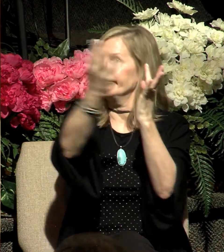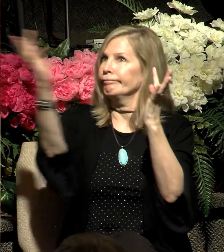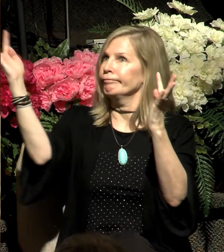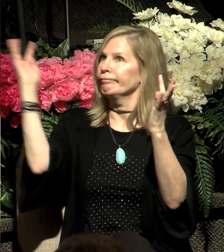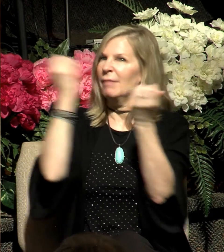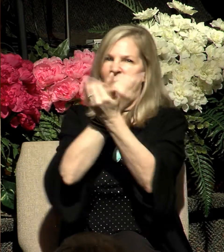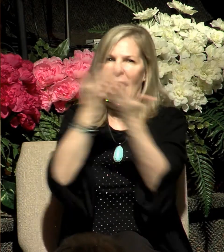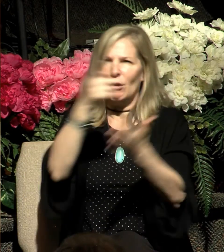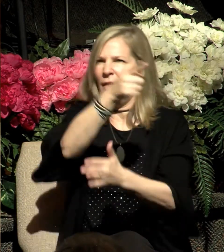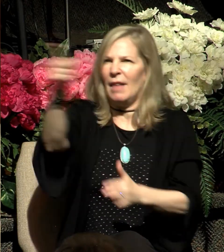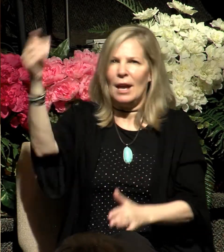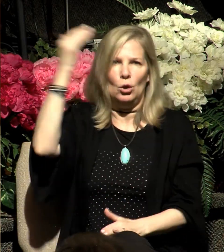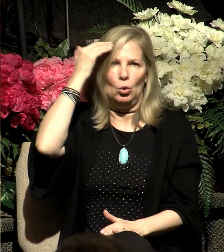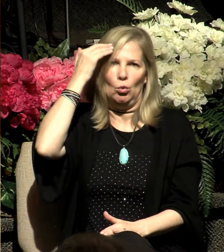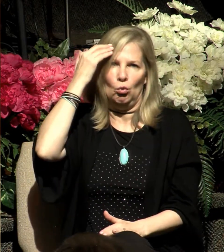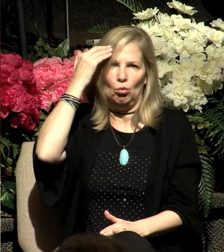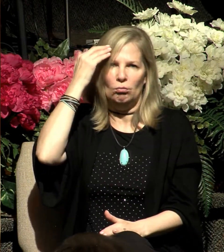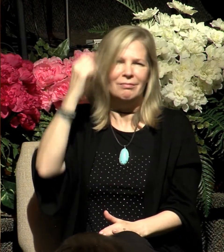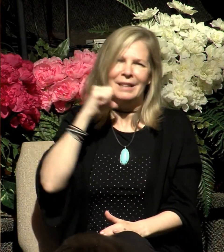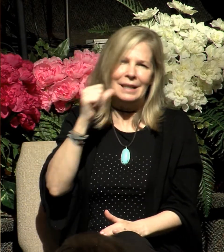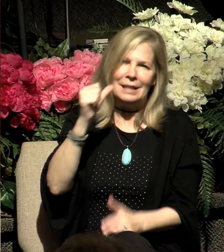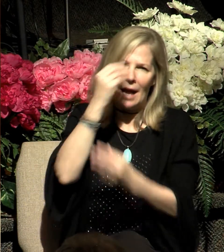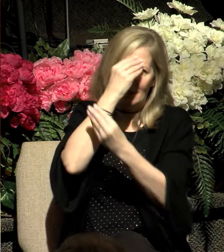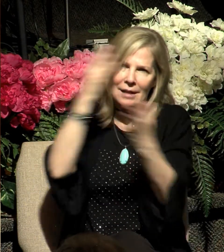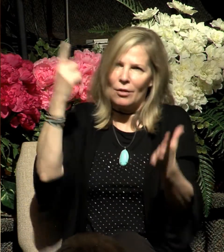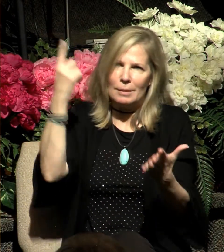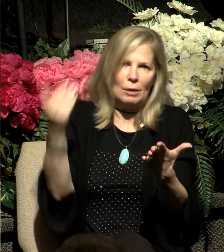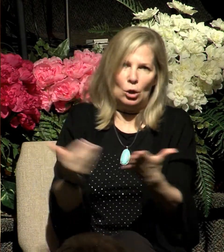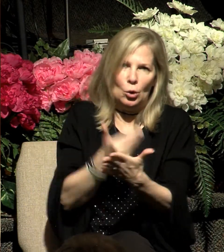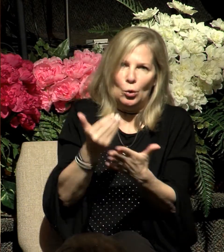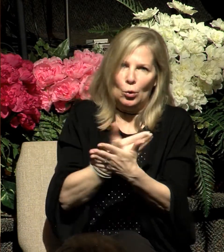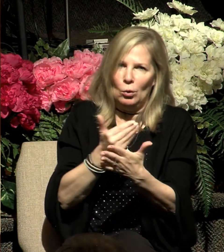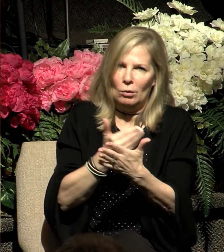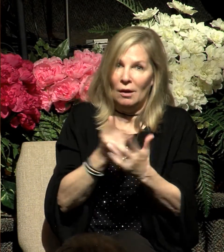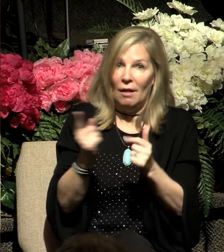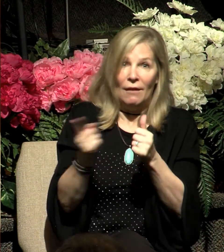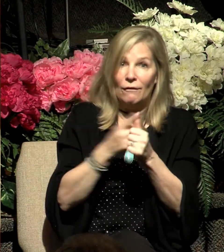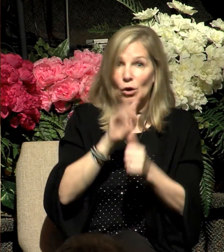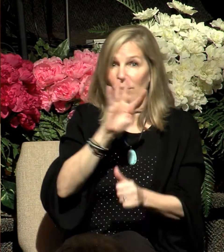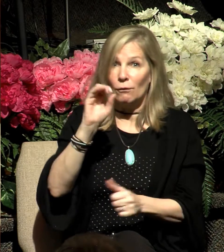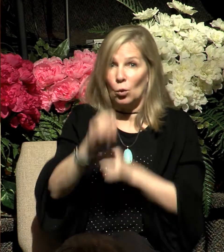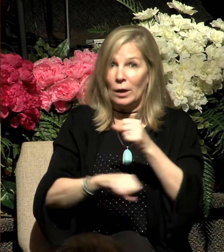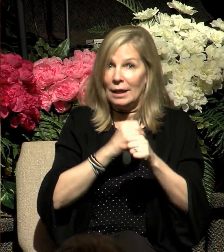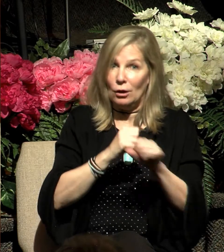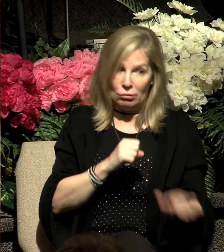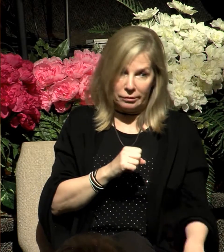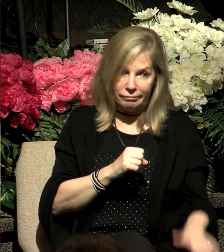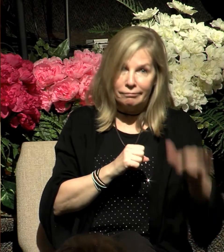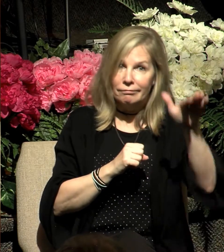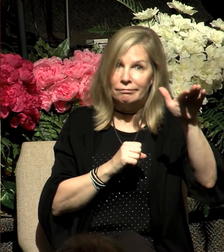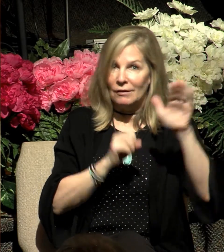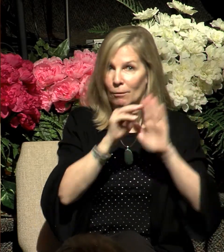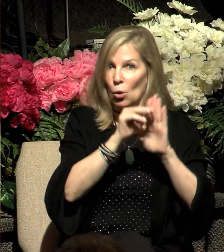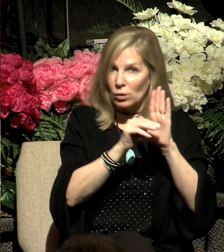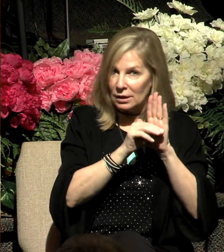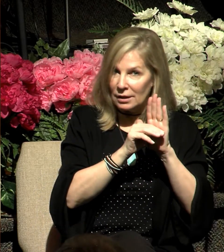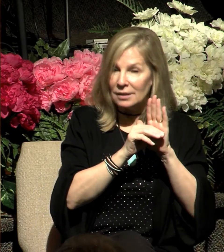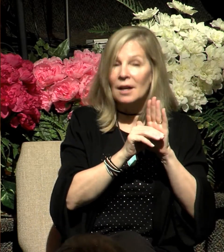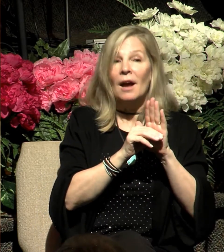they didn't know concerning the first 40 years of Moses' life in Egypt. Then when he thought that God had